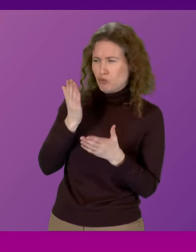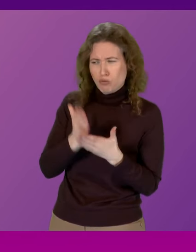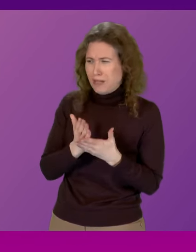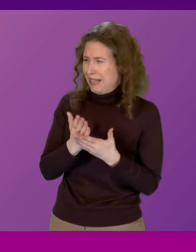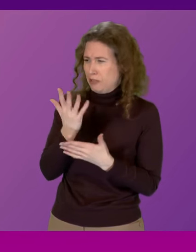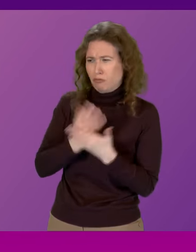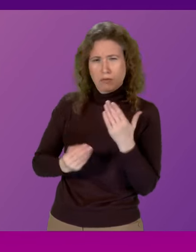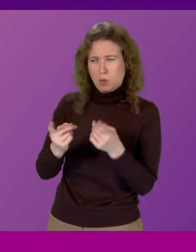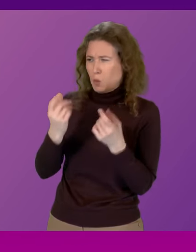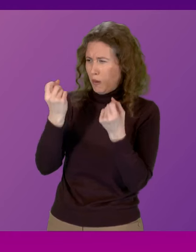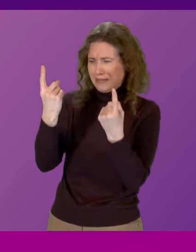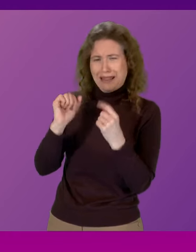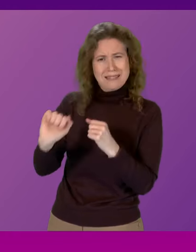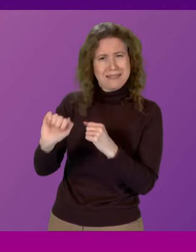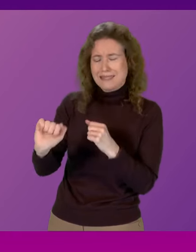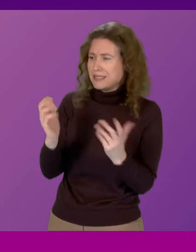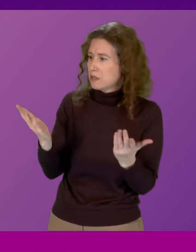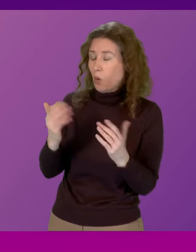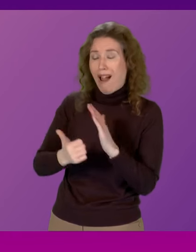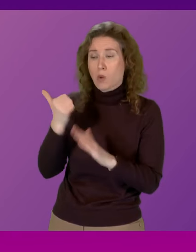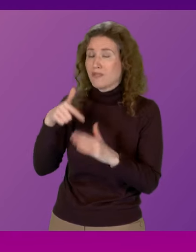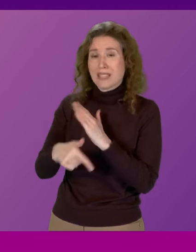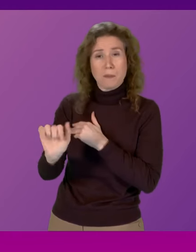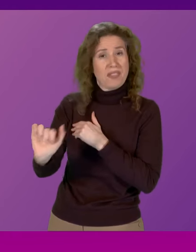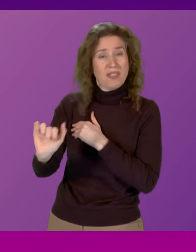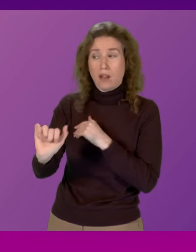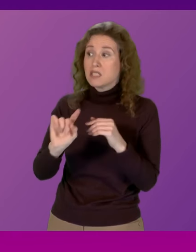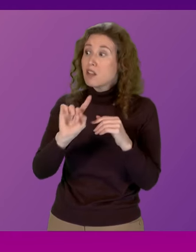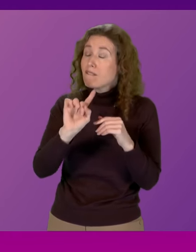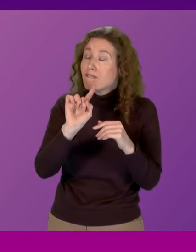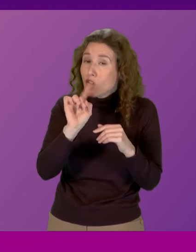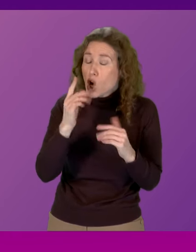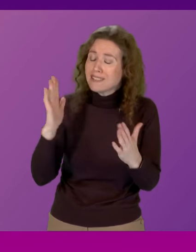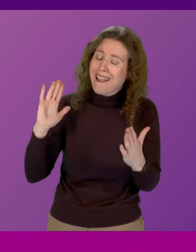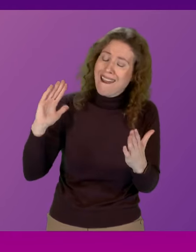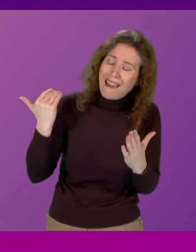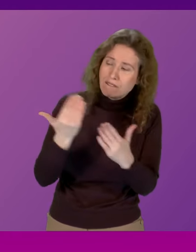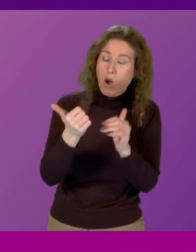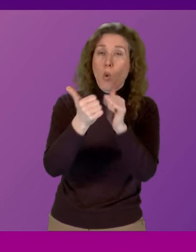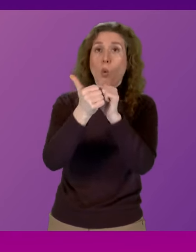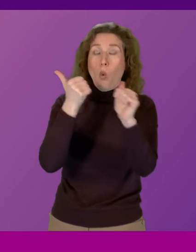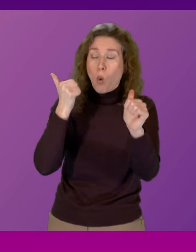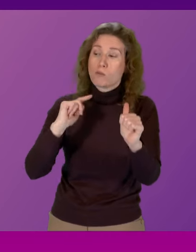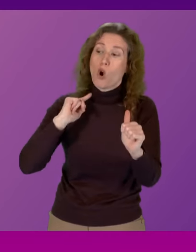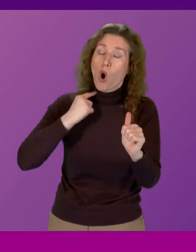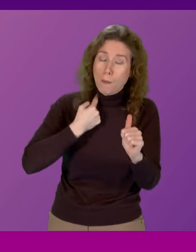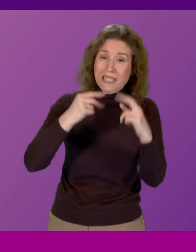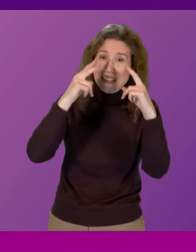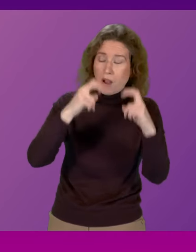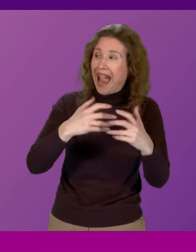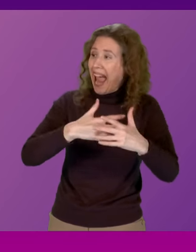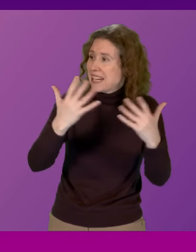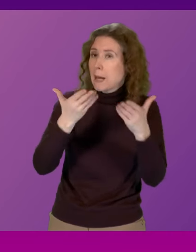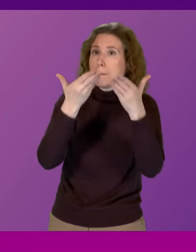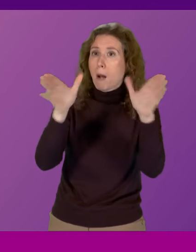is in terms of his position. The first ever corporate homicide investigation of a public body in Scottish